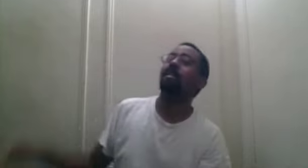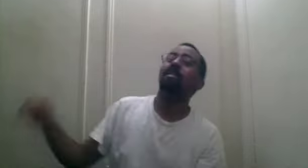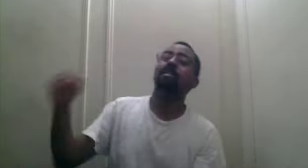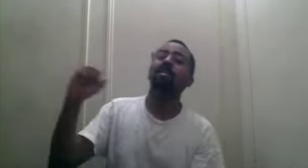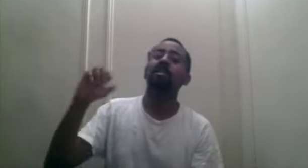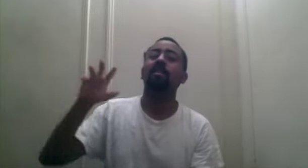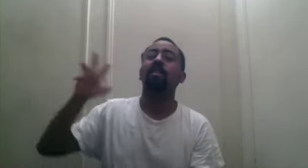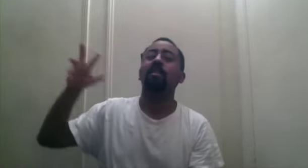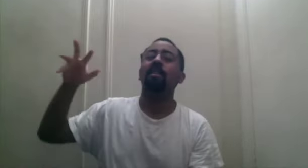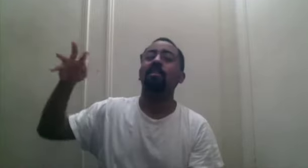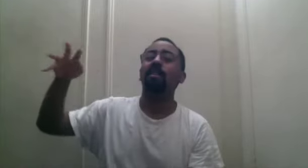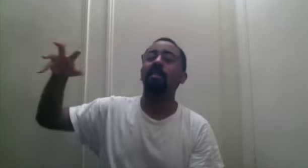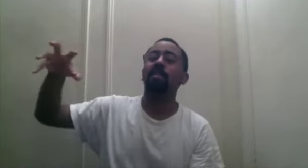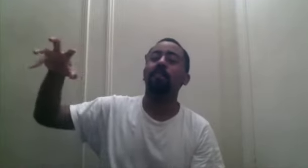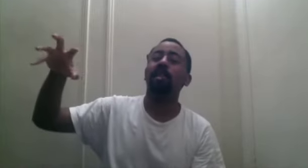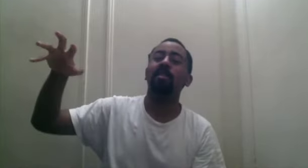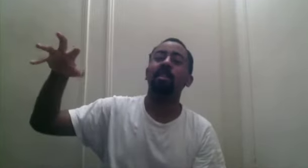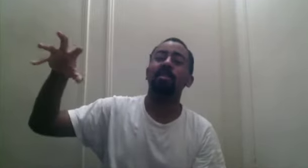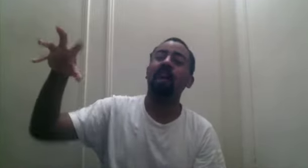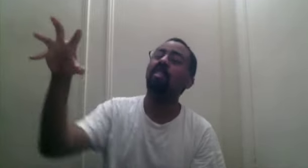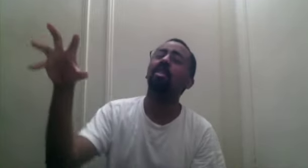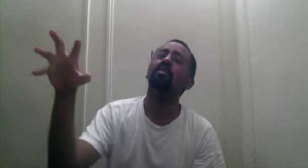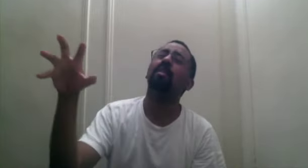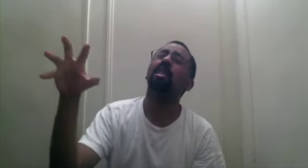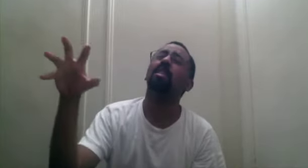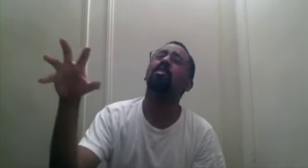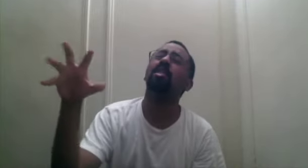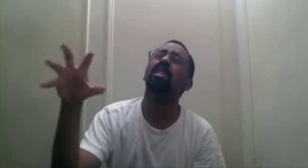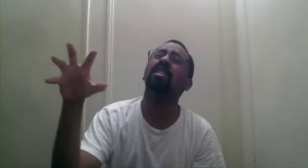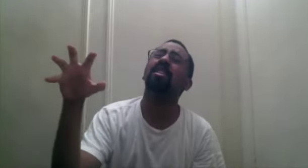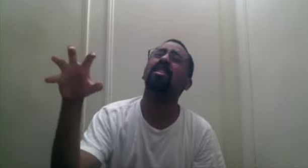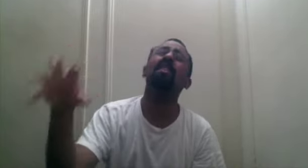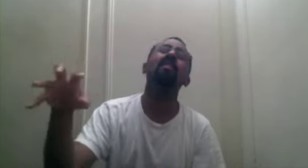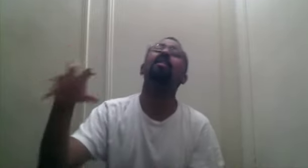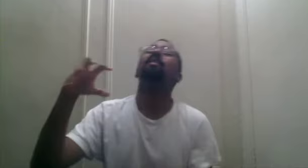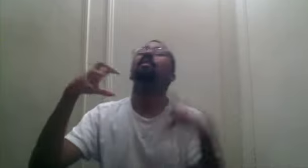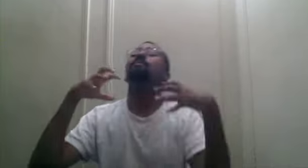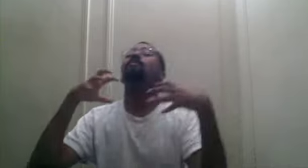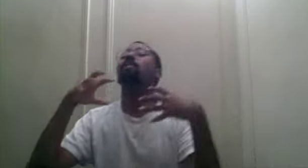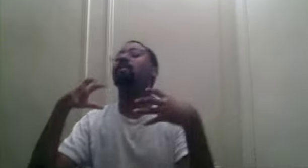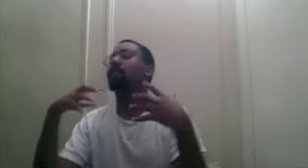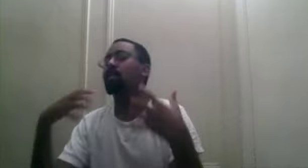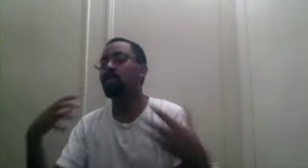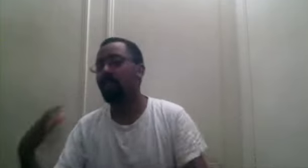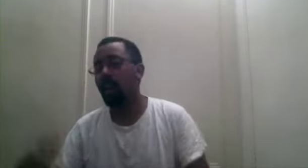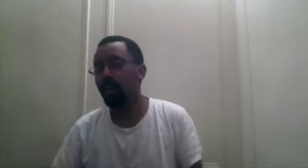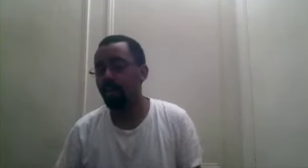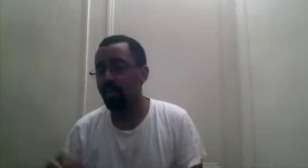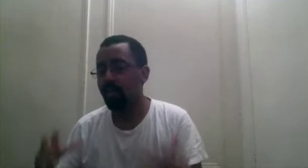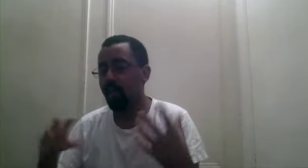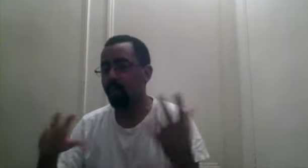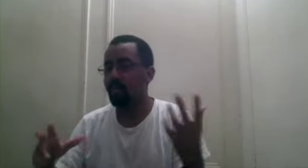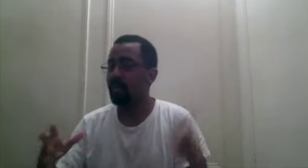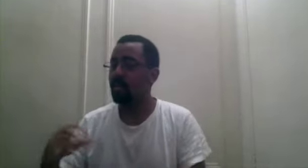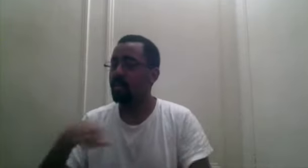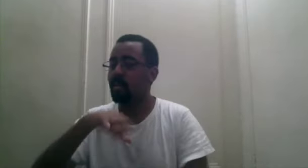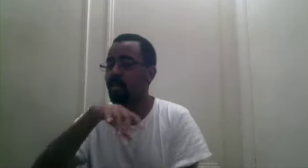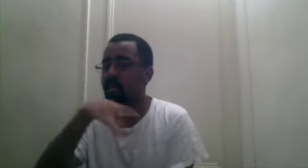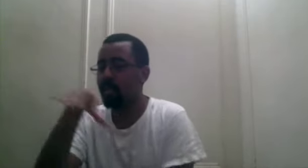Yo, he's not about to, I thought he was about to crush his skull. But he, you know, Sabo, and this, because this is